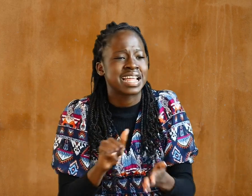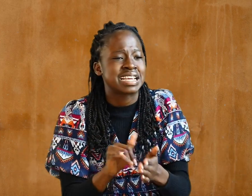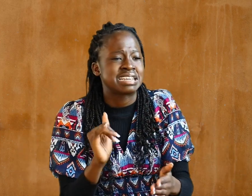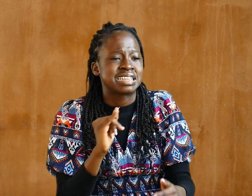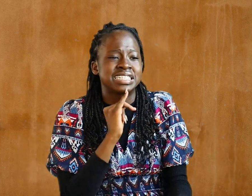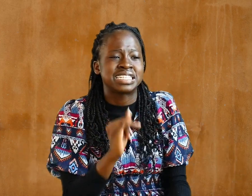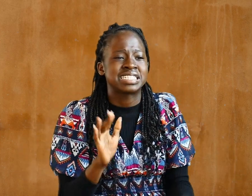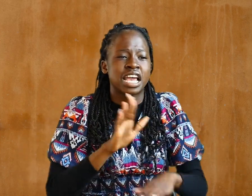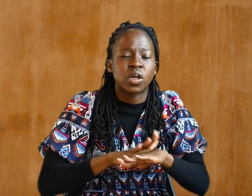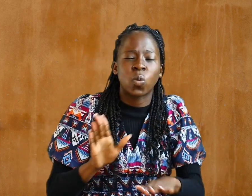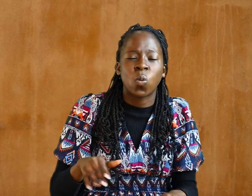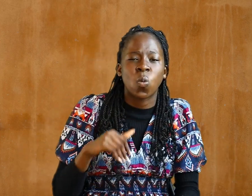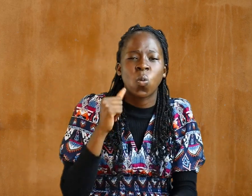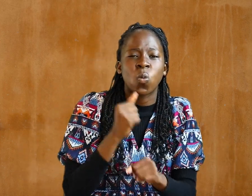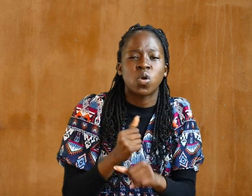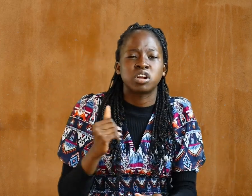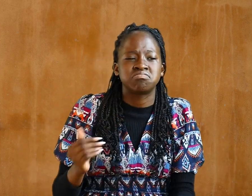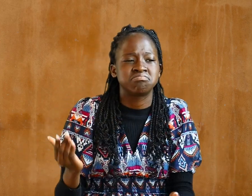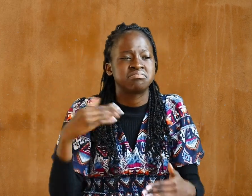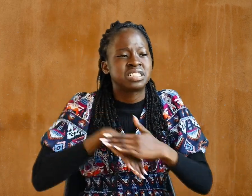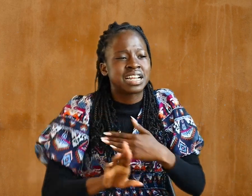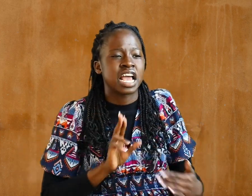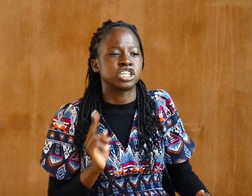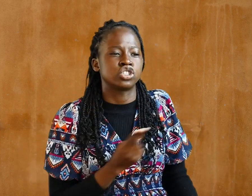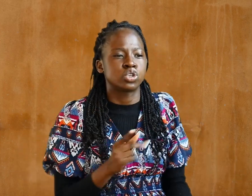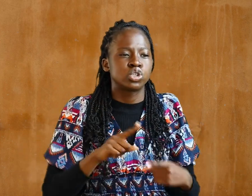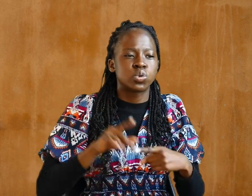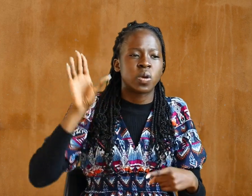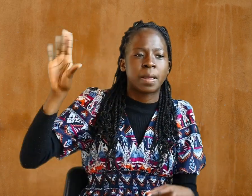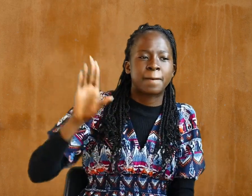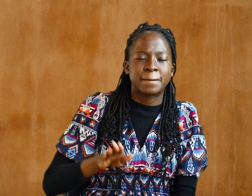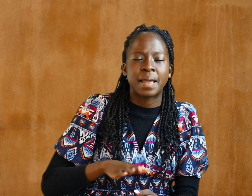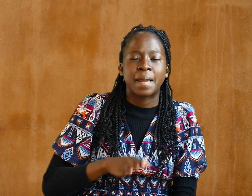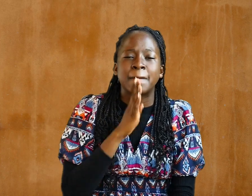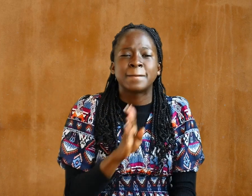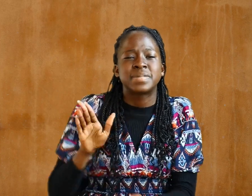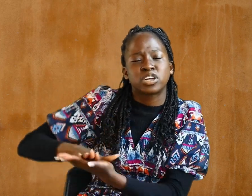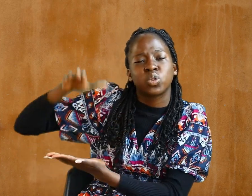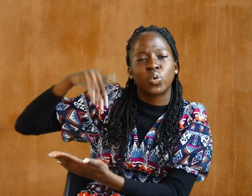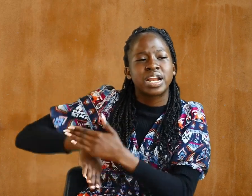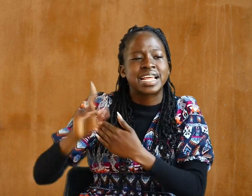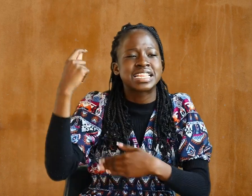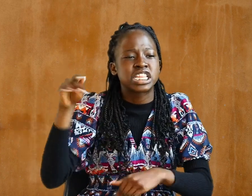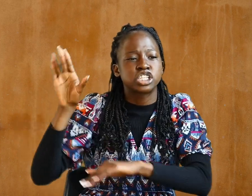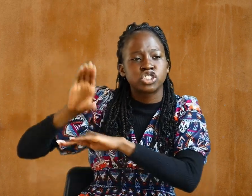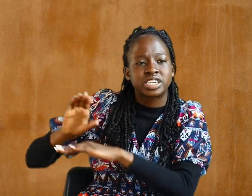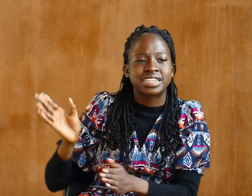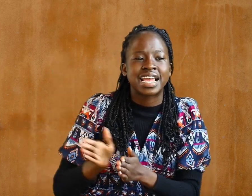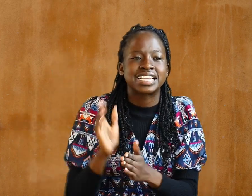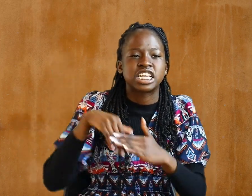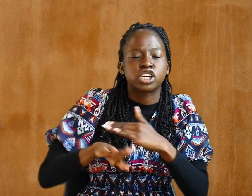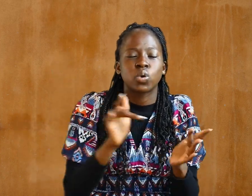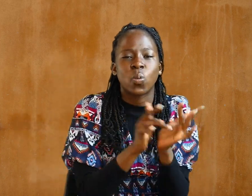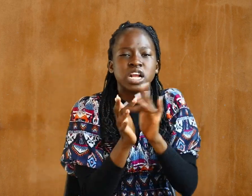to him be glory in the Church and in Christ Jesus throughout all